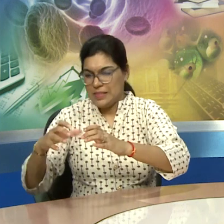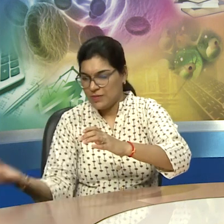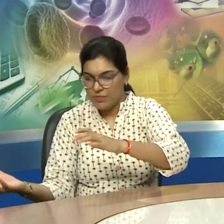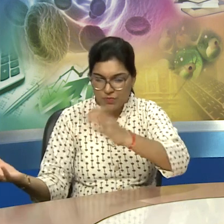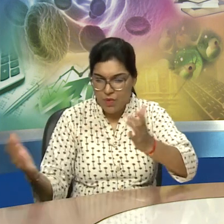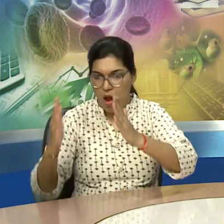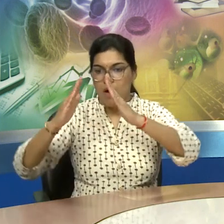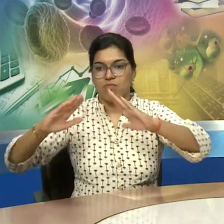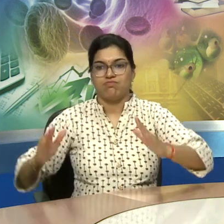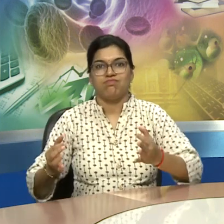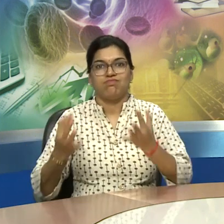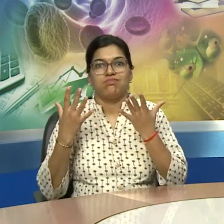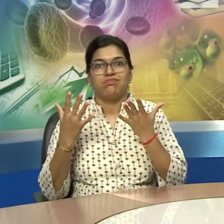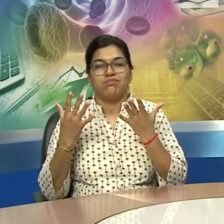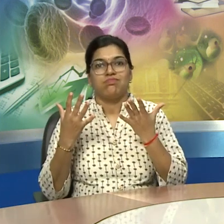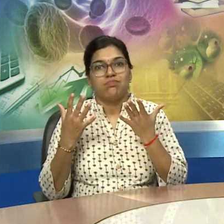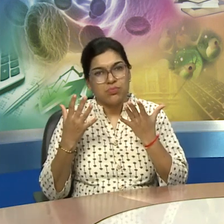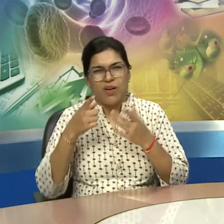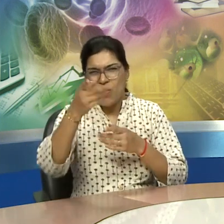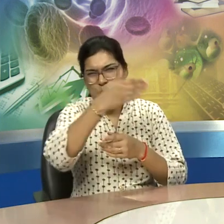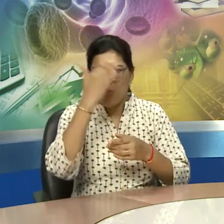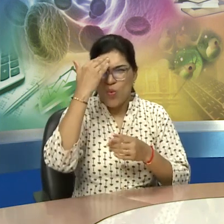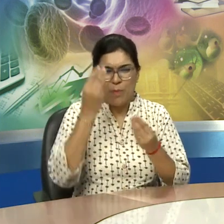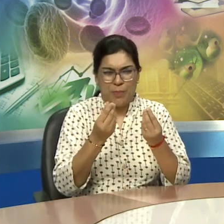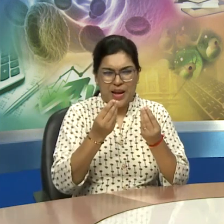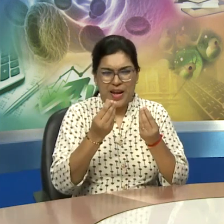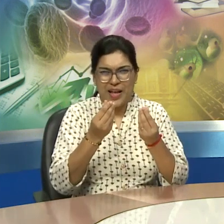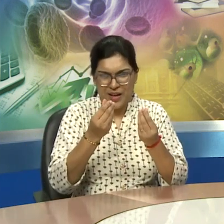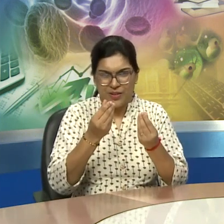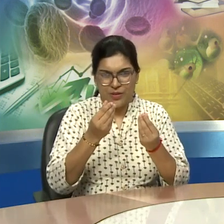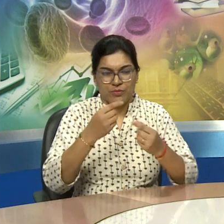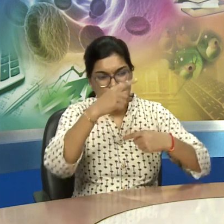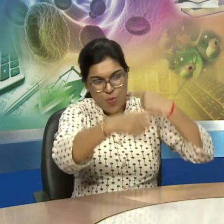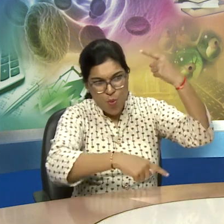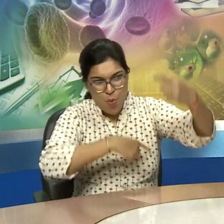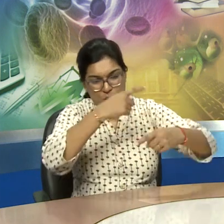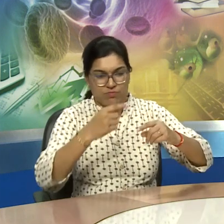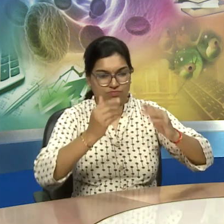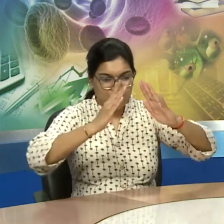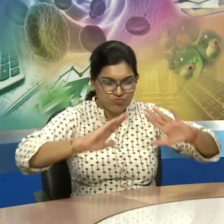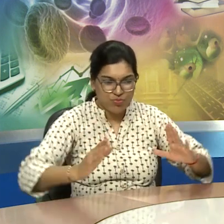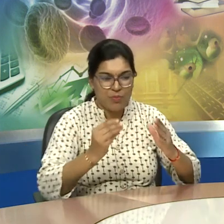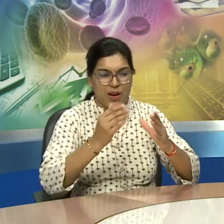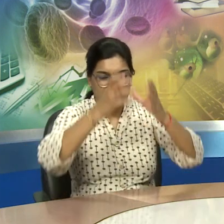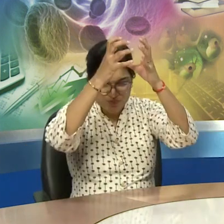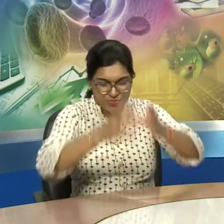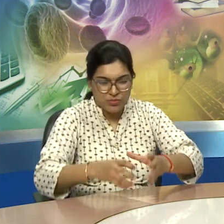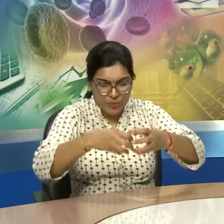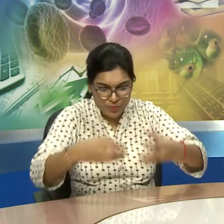and after putting it into the shape and when it is cooled down that becomes hard